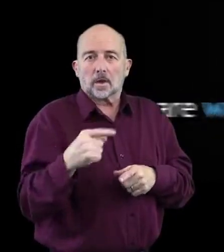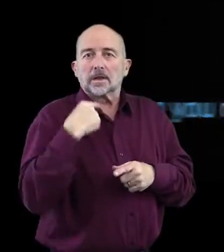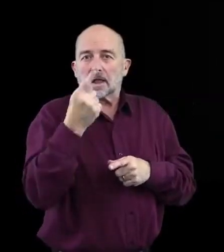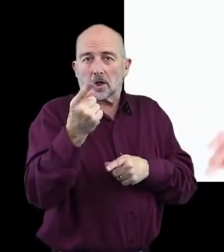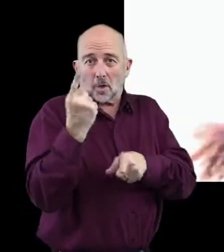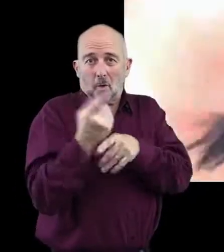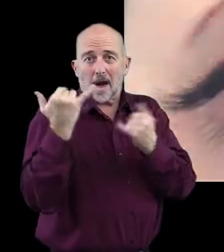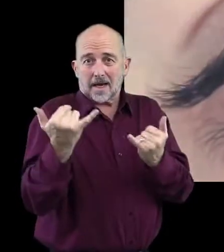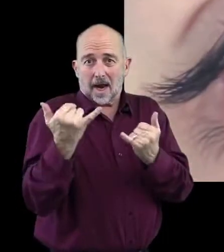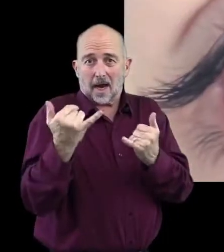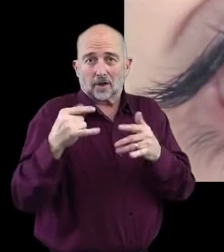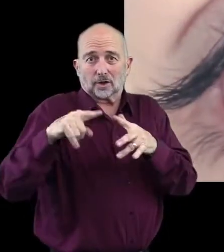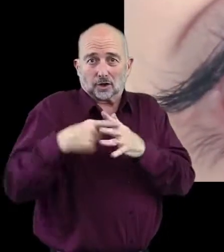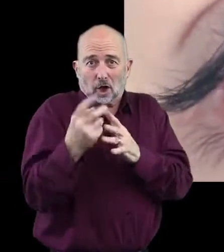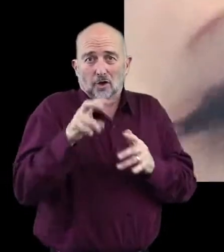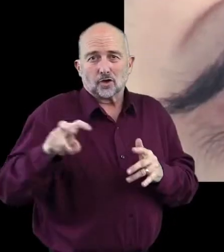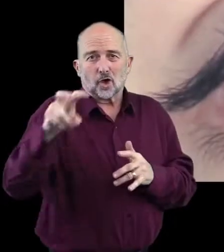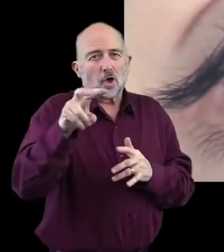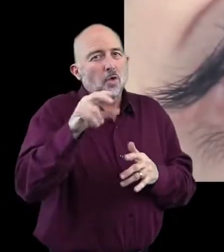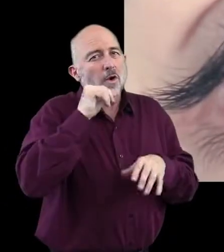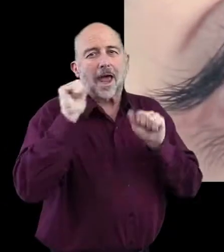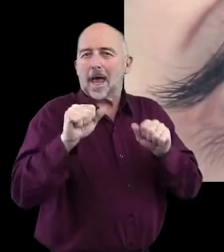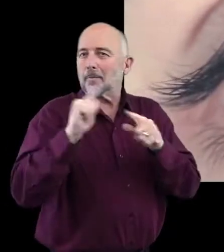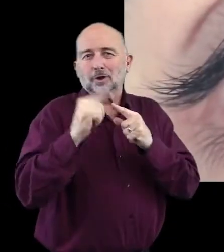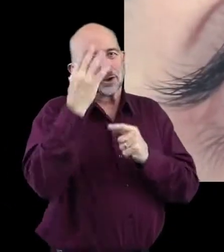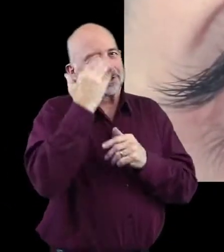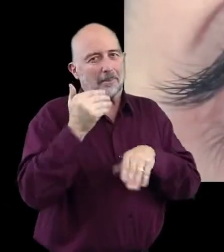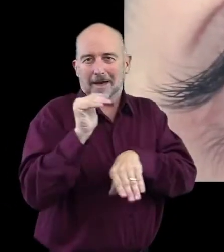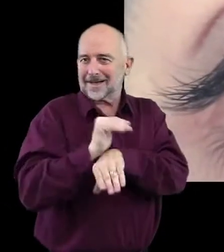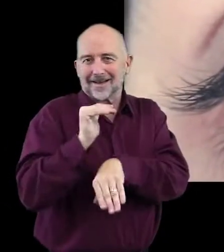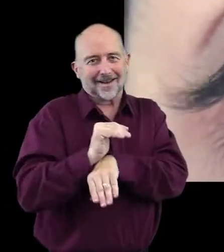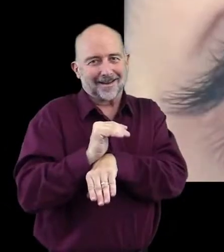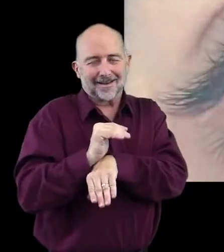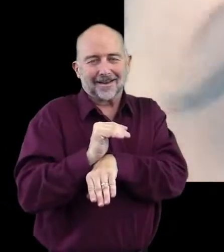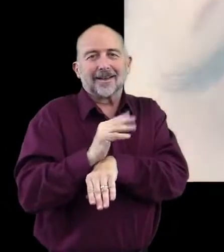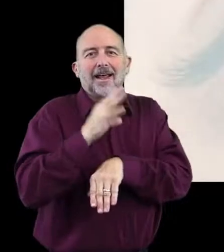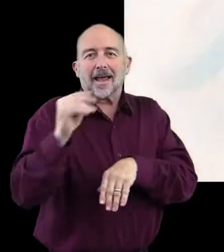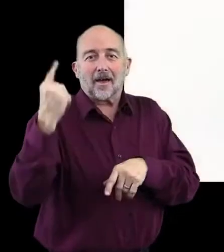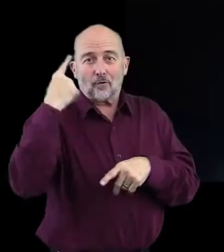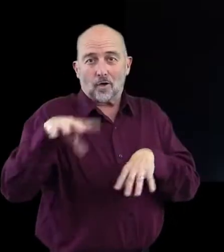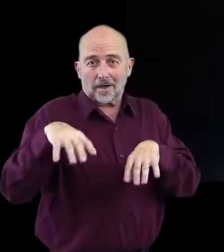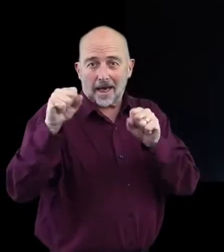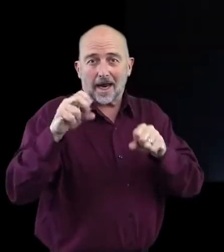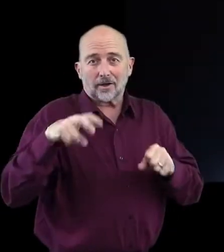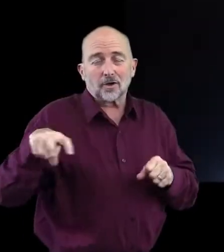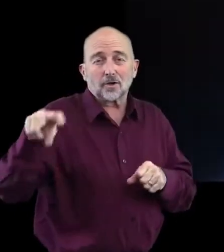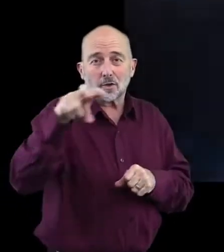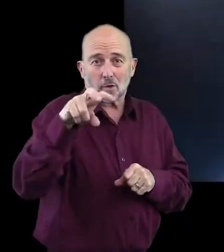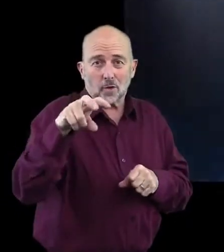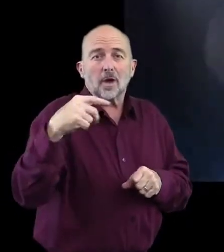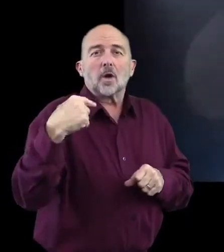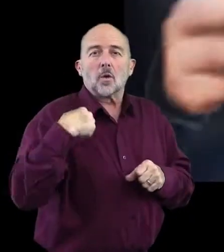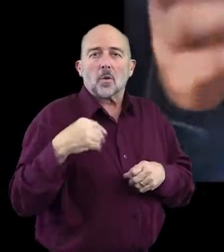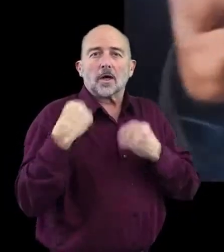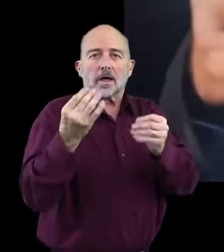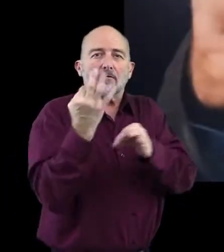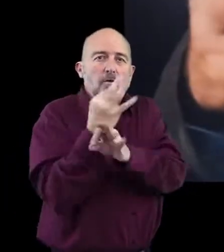time you start this journey with us, you will not be able to sleep. And just for taking the tour, we'll give you a free